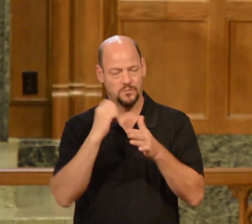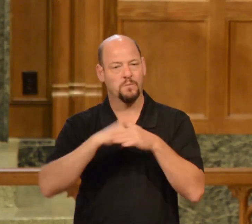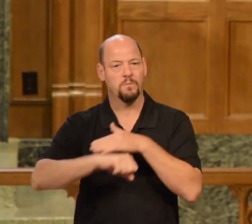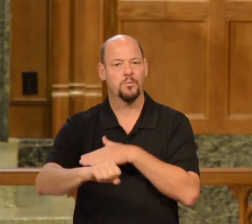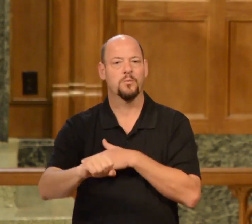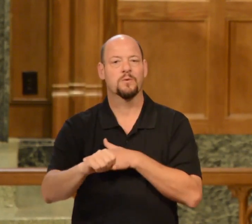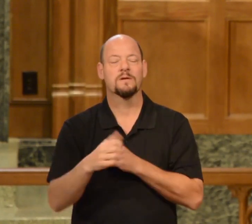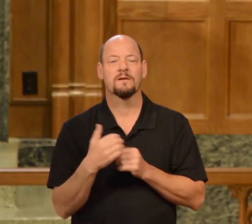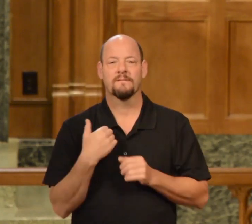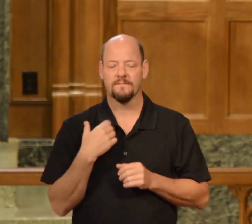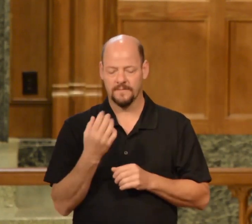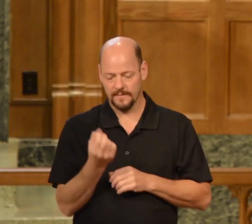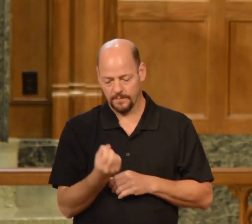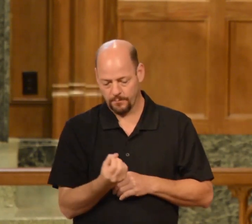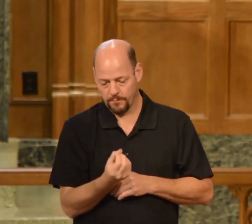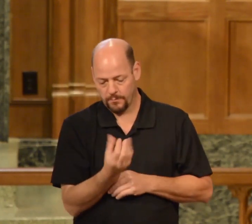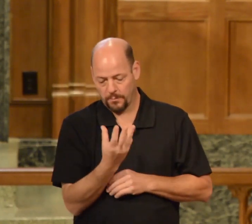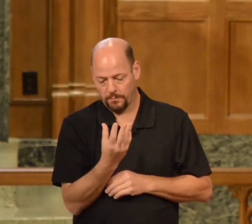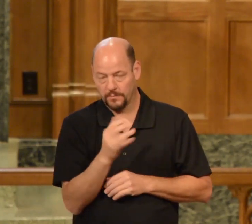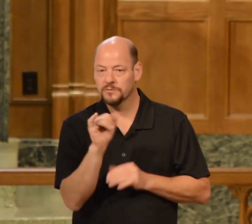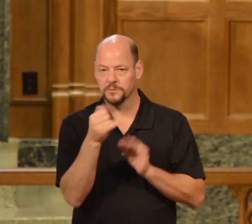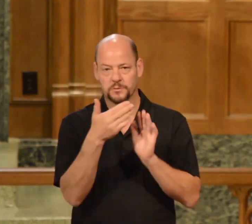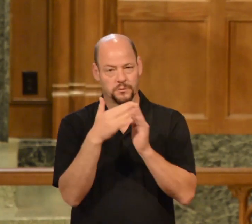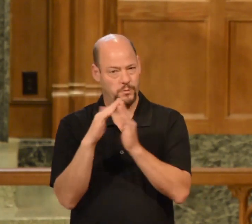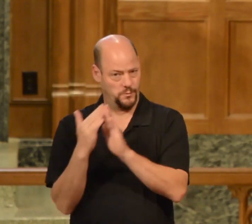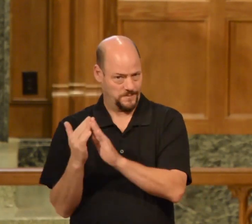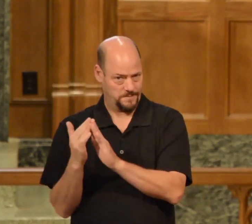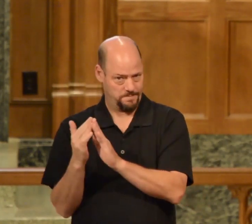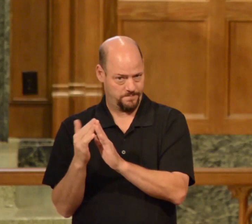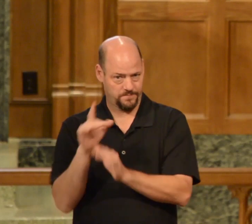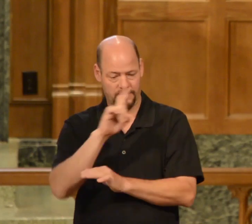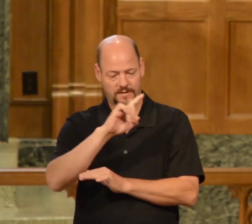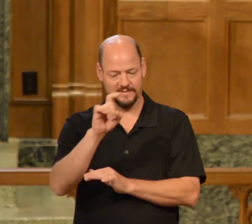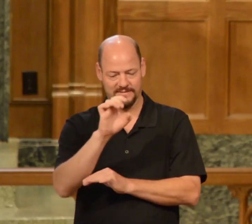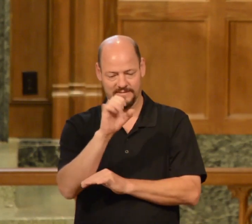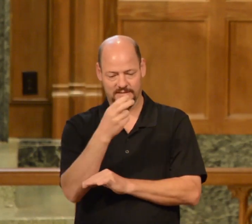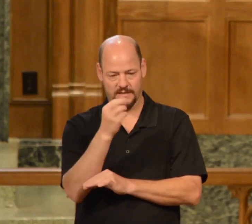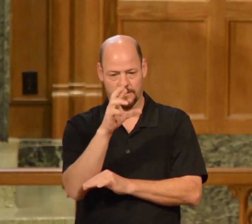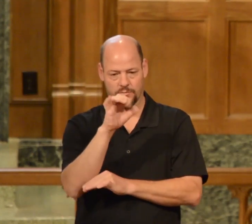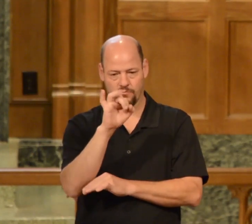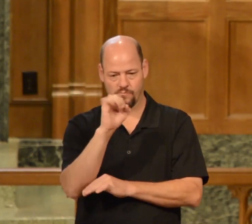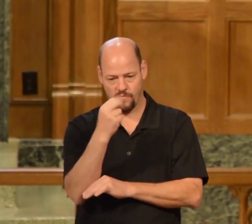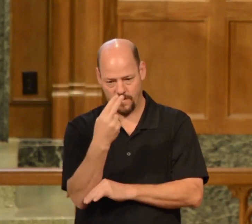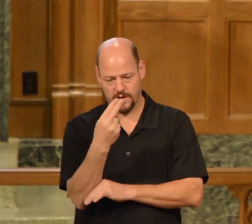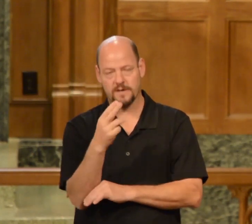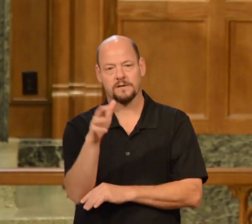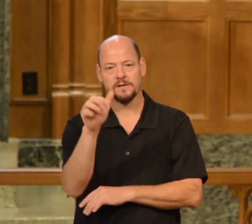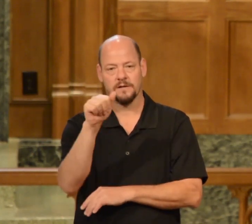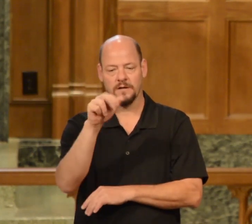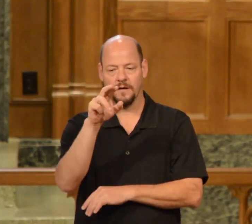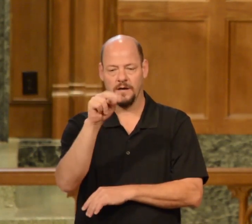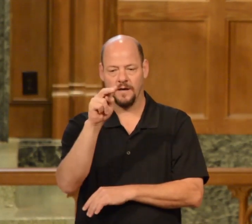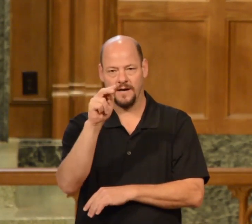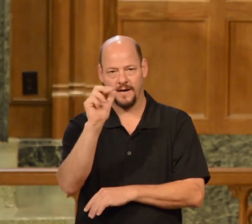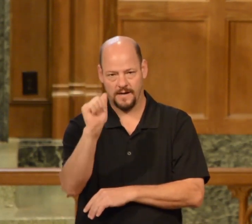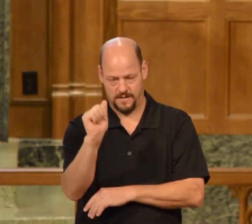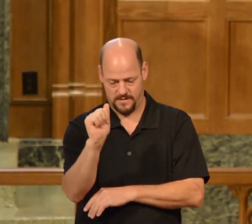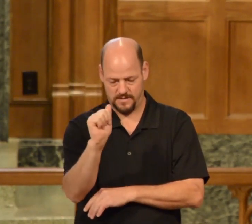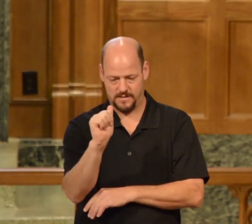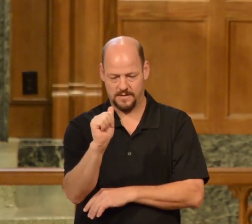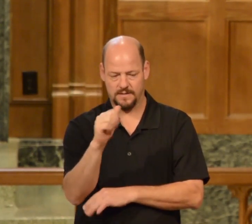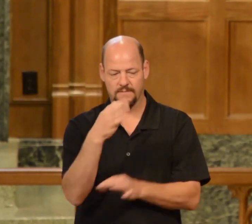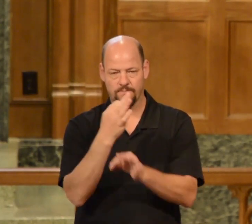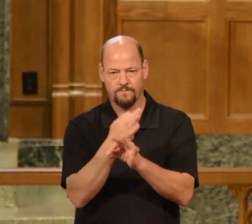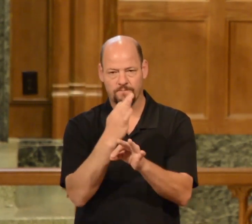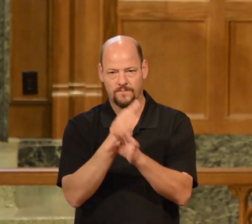I mean there's a little light in Jerusalem where Zechariah and Anna and where the faithful